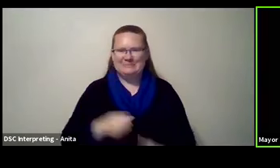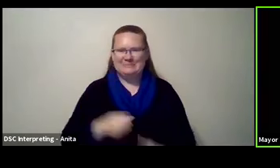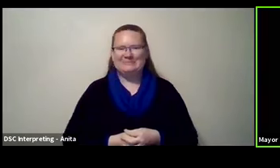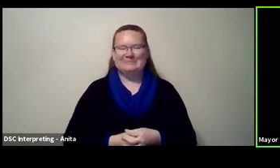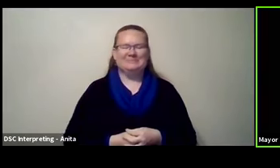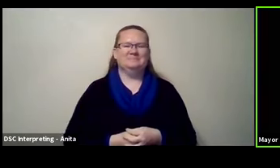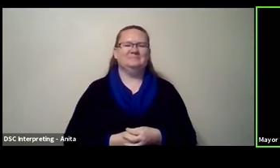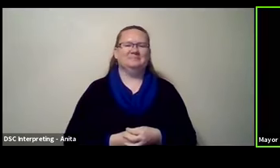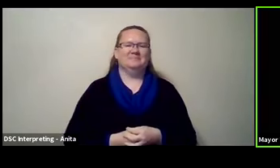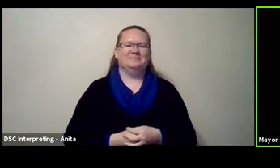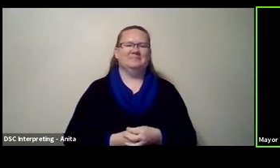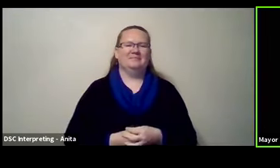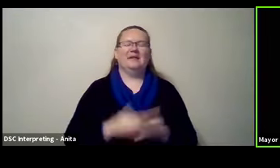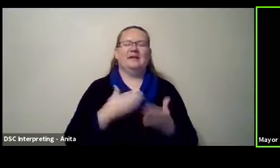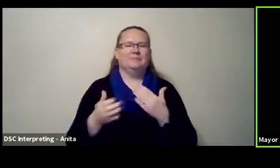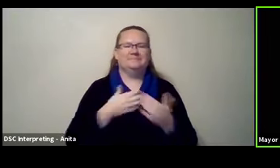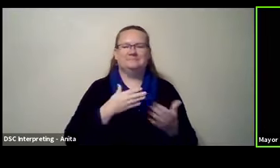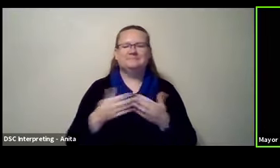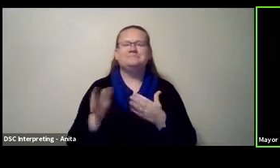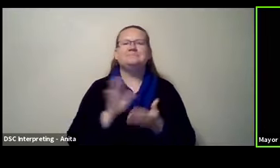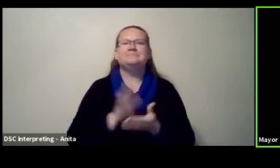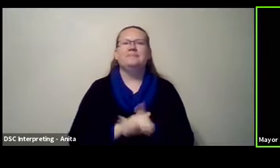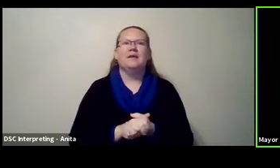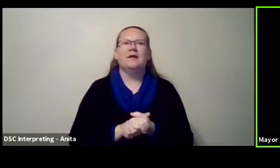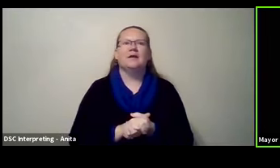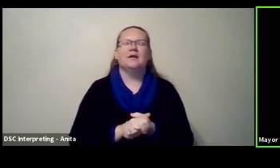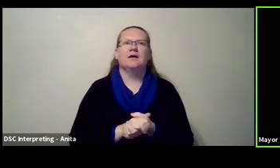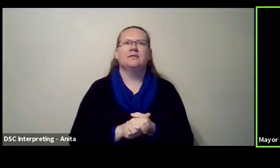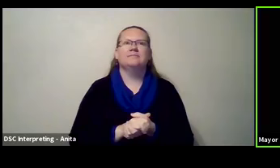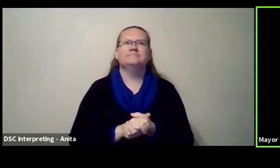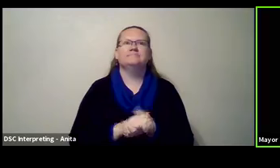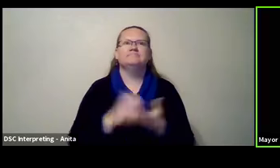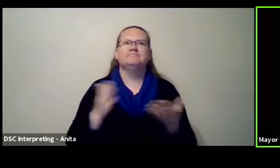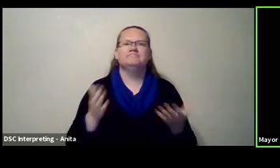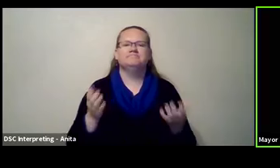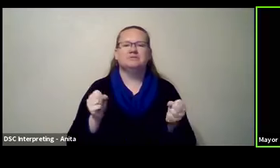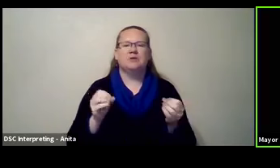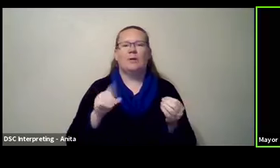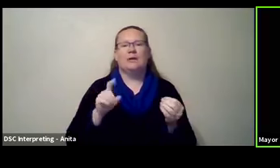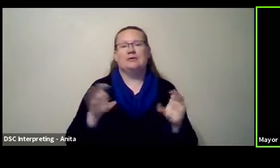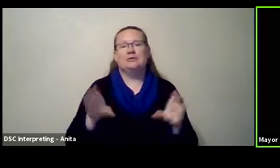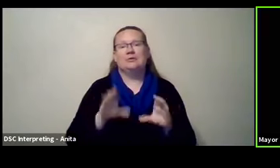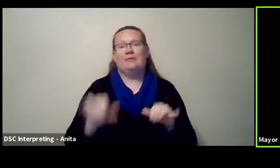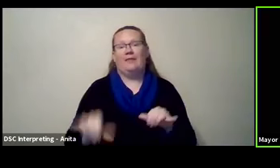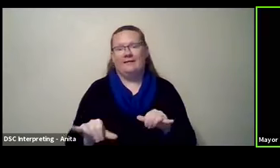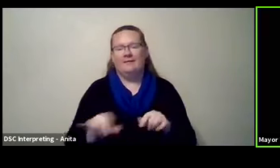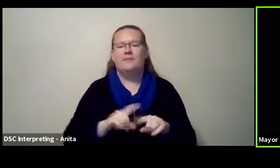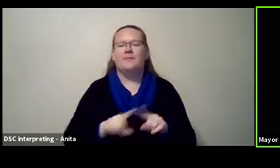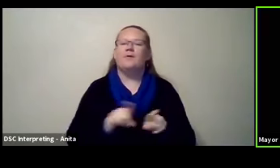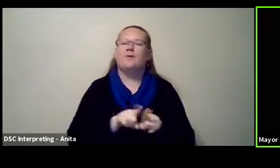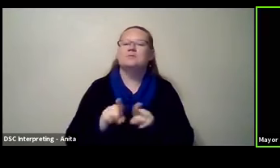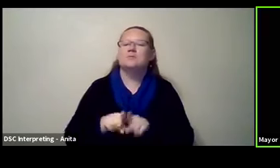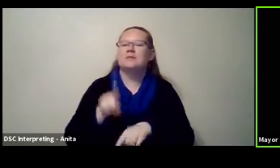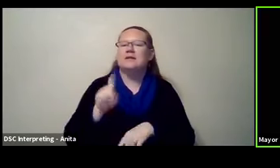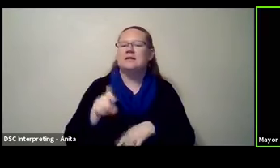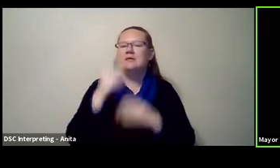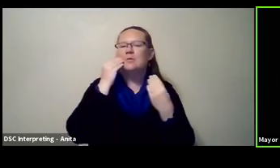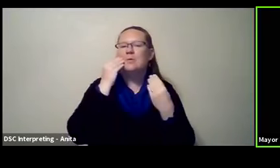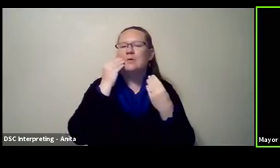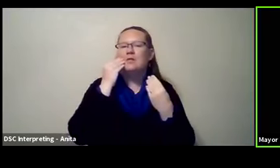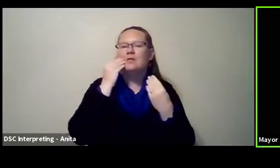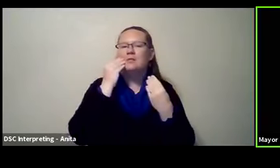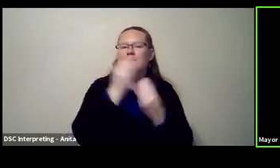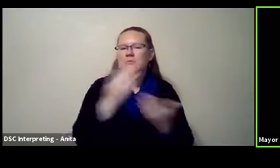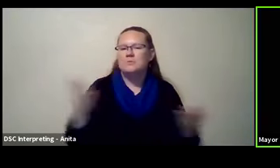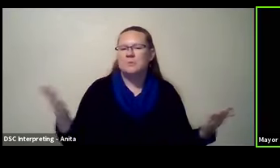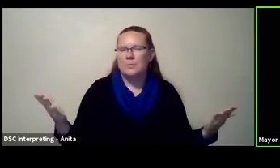presents itself. So, um, uh, so I need to do that. And I need to also, uh, let, let, uh, the